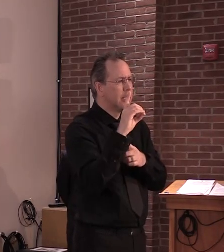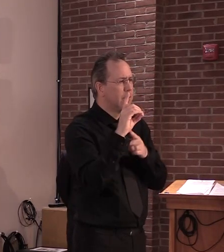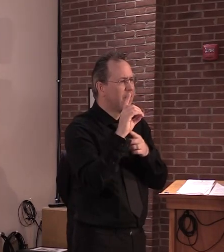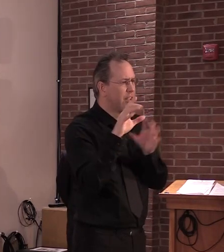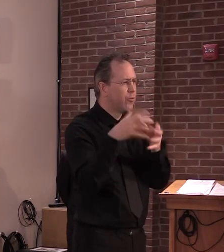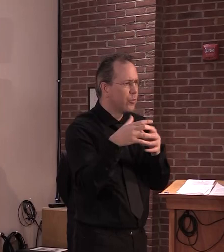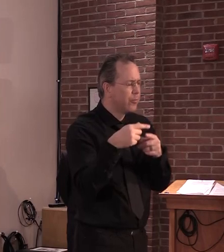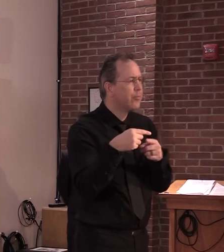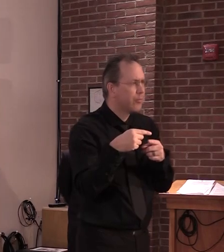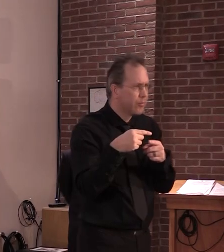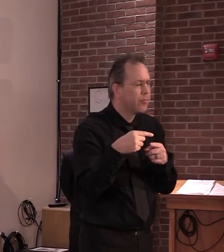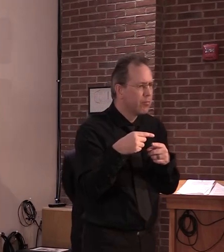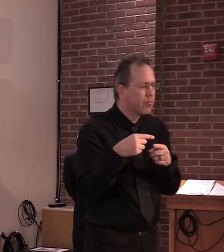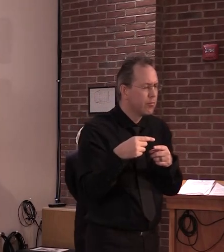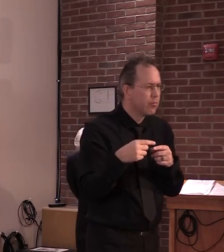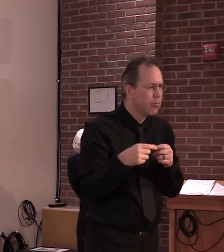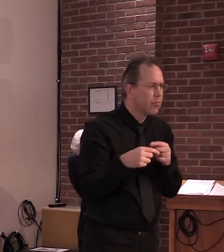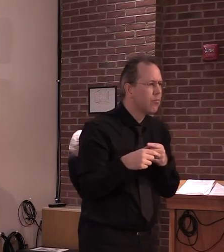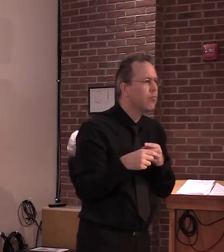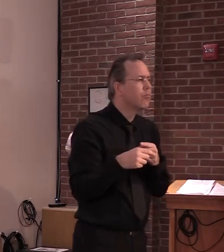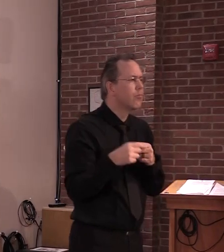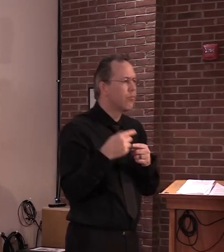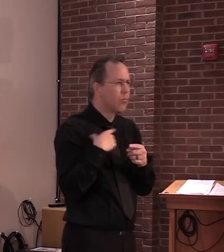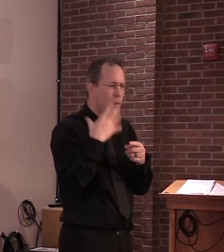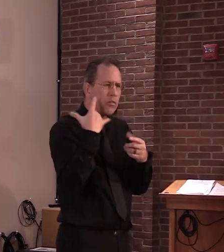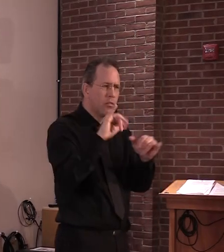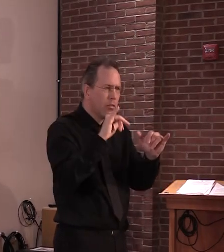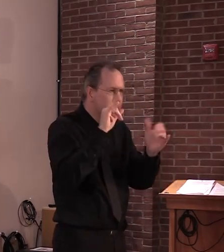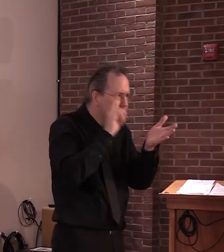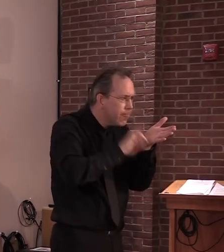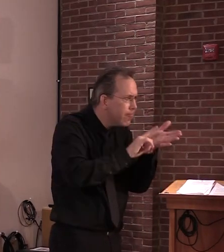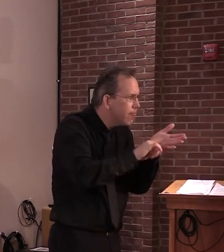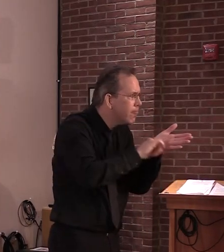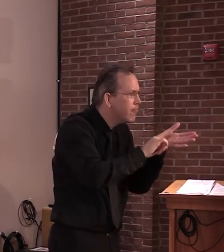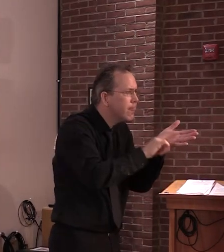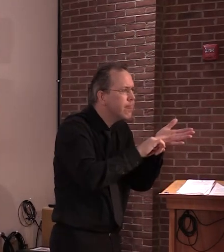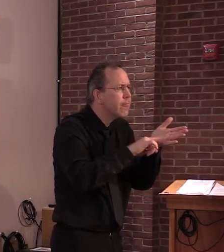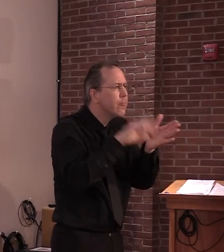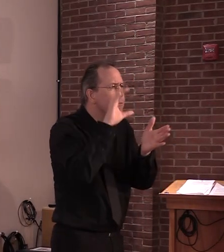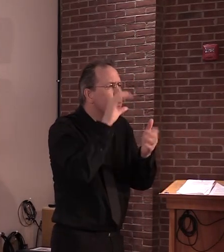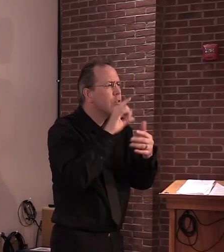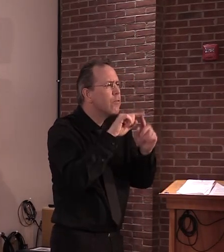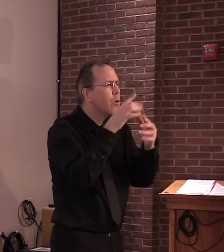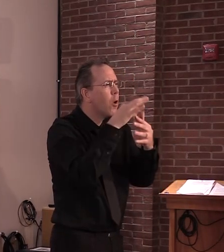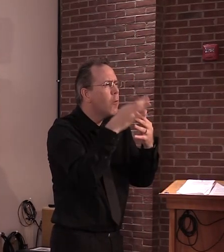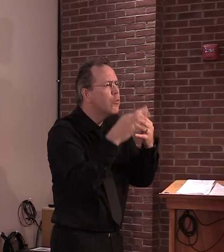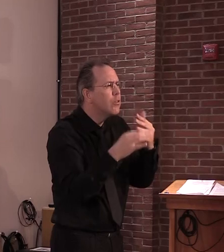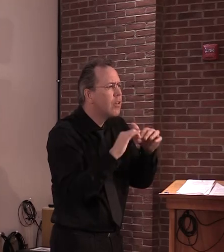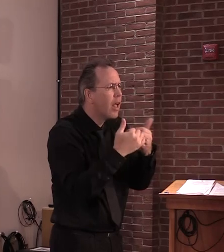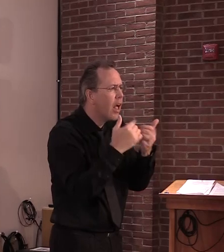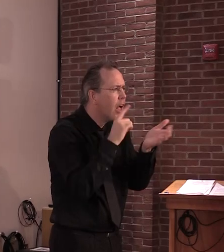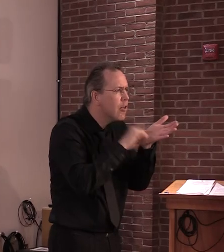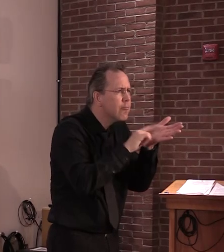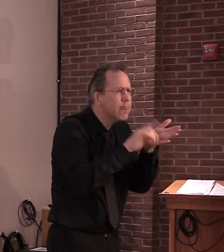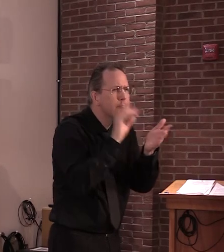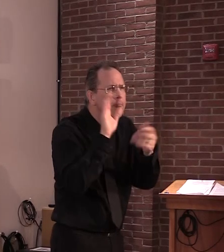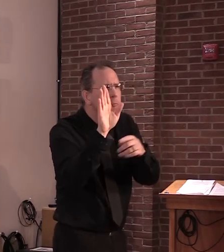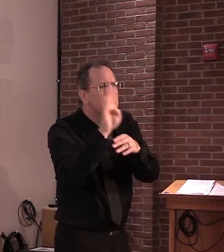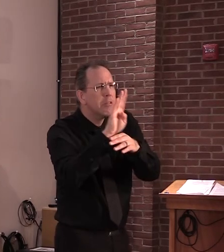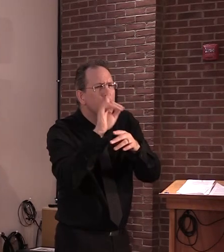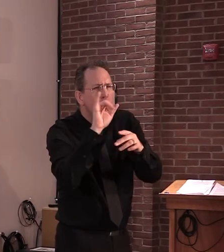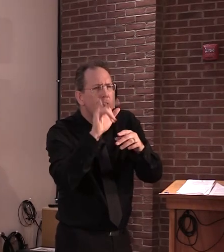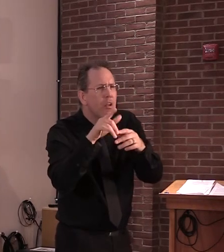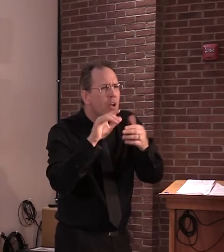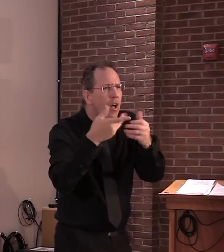host of things that we're looking at in this research. But at the agency, we started by asking the team there